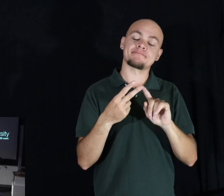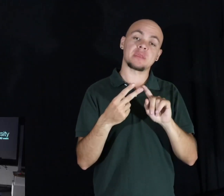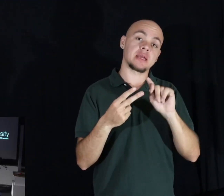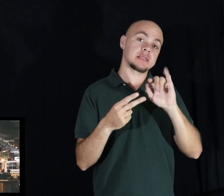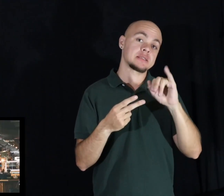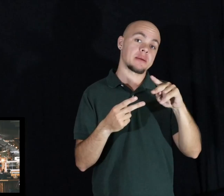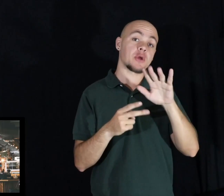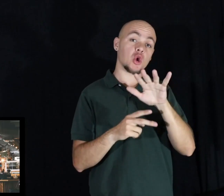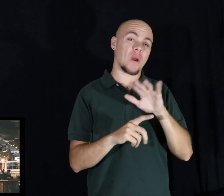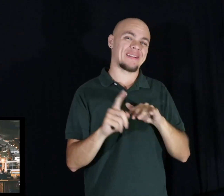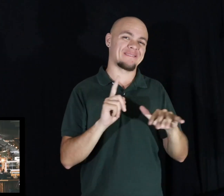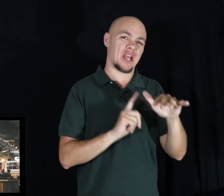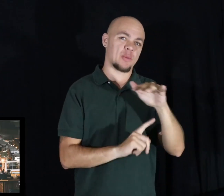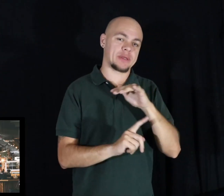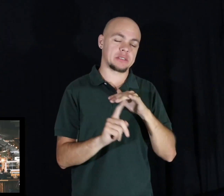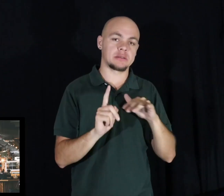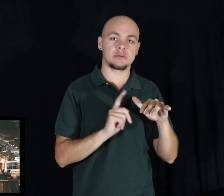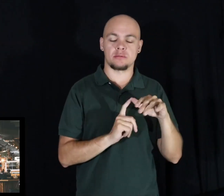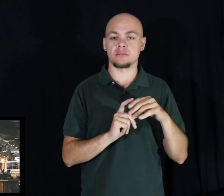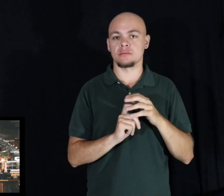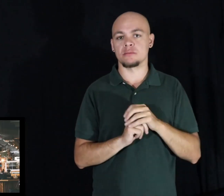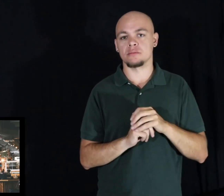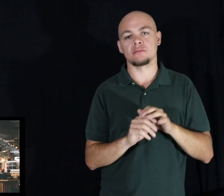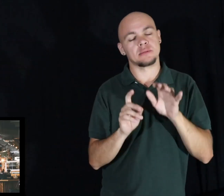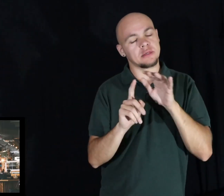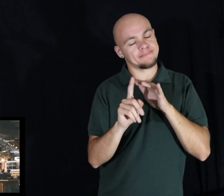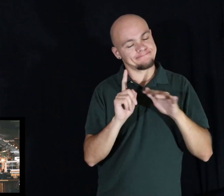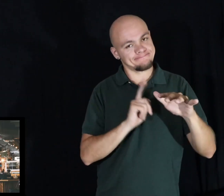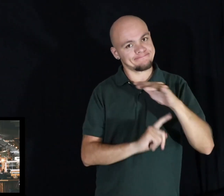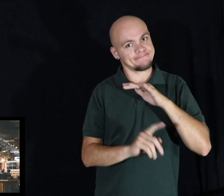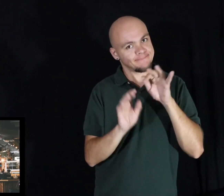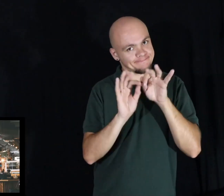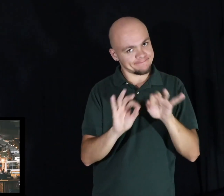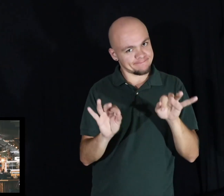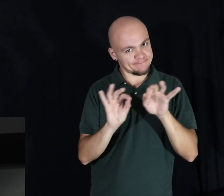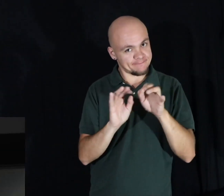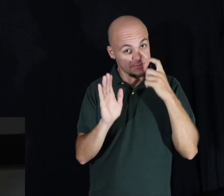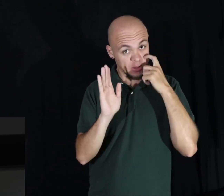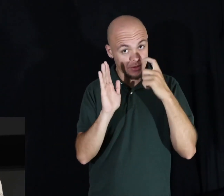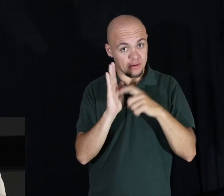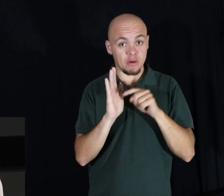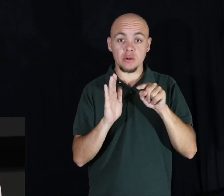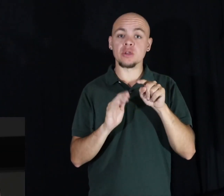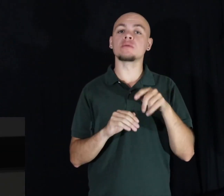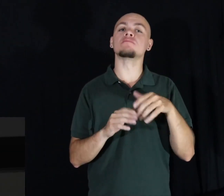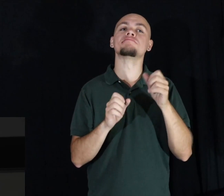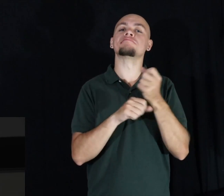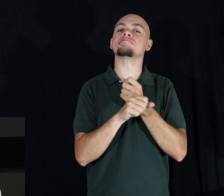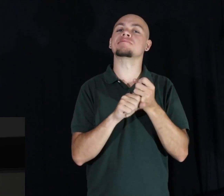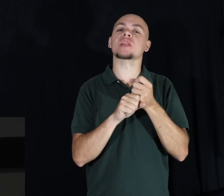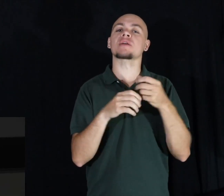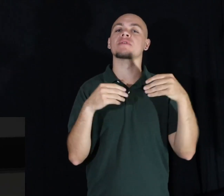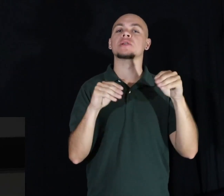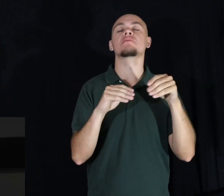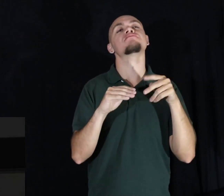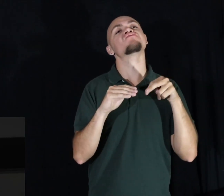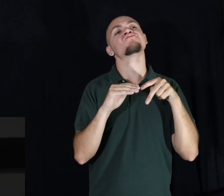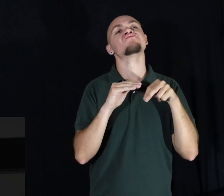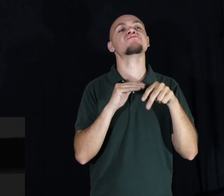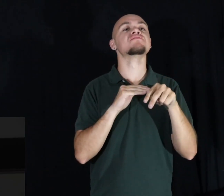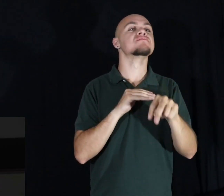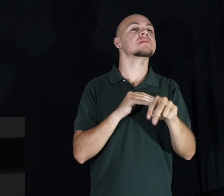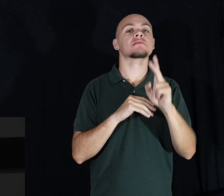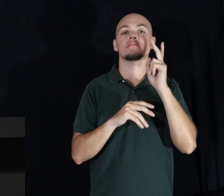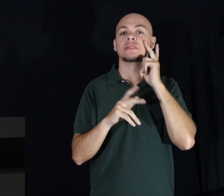your environment. Your environment is key. Have you ever noticed when you walk into a coffee shop that sometimes you see